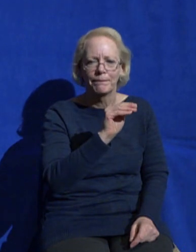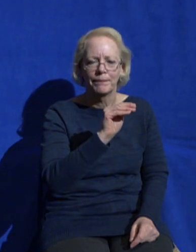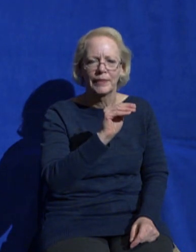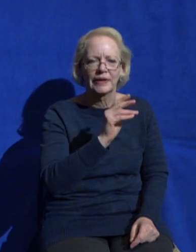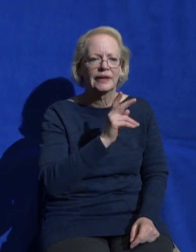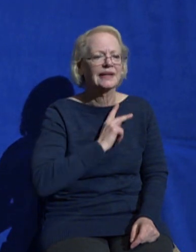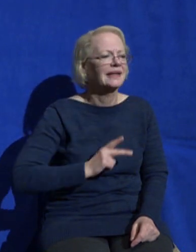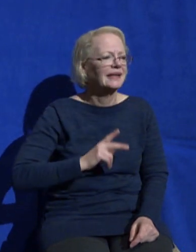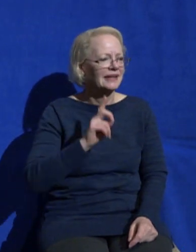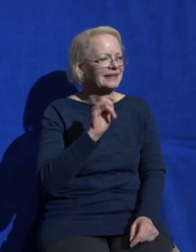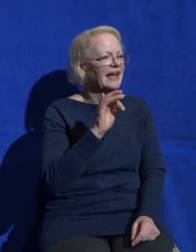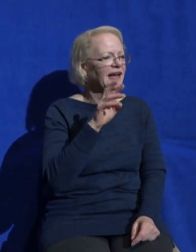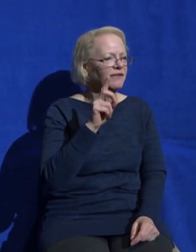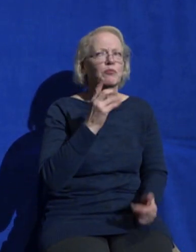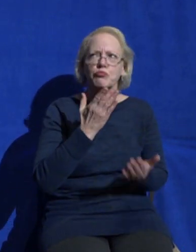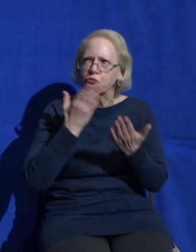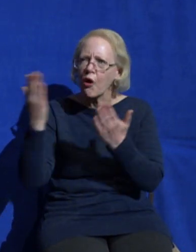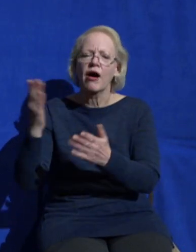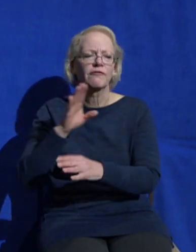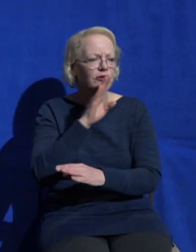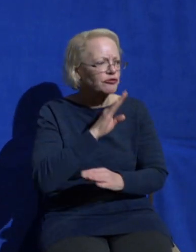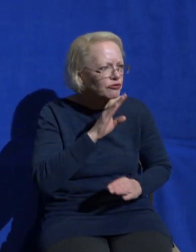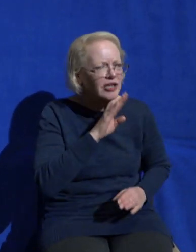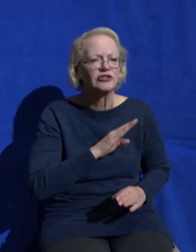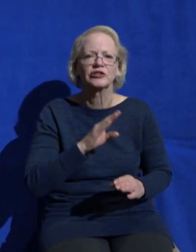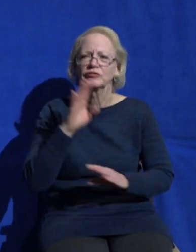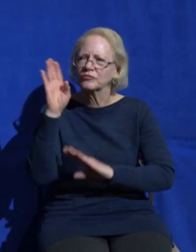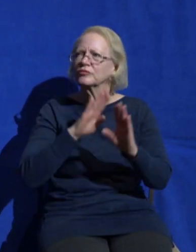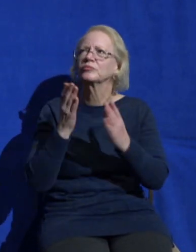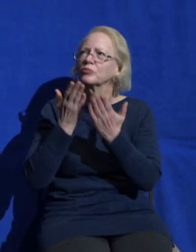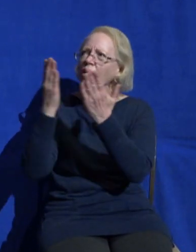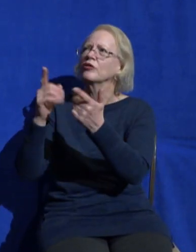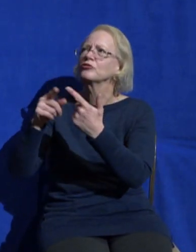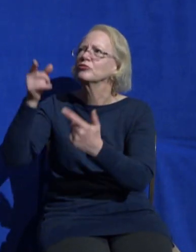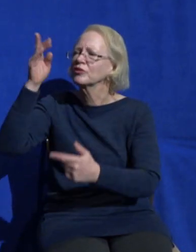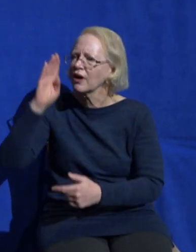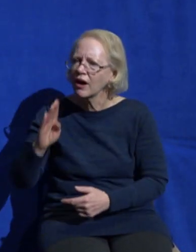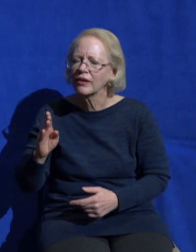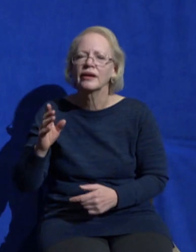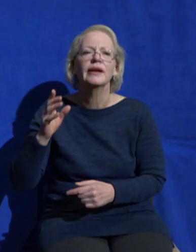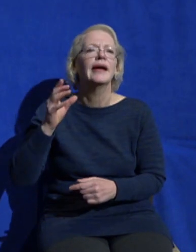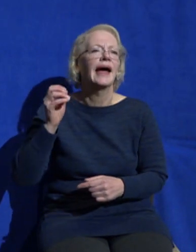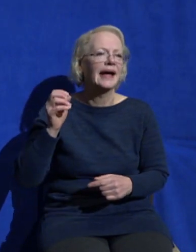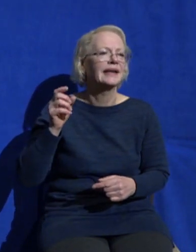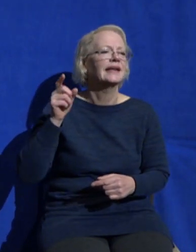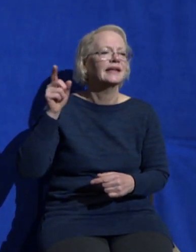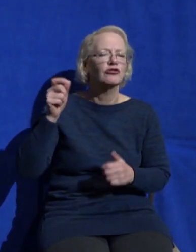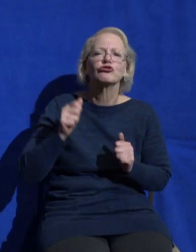frustration to God in prayer and in worshipful surrender he found supernatural comfort